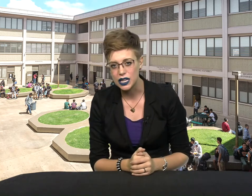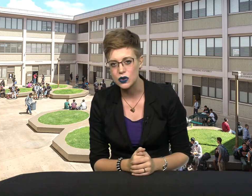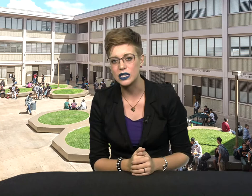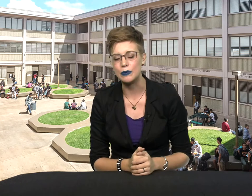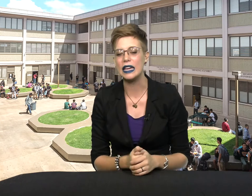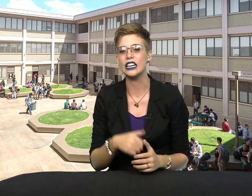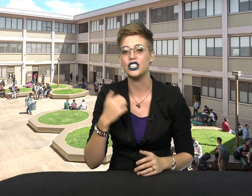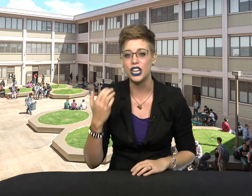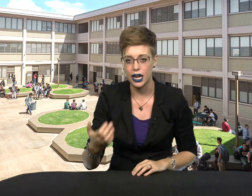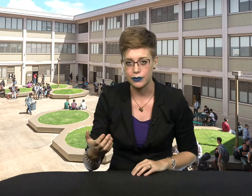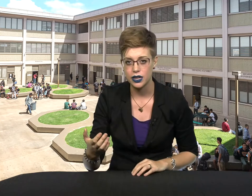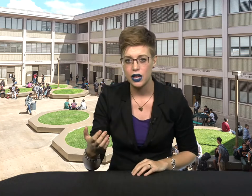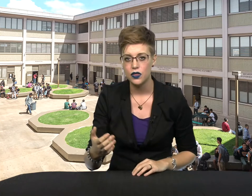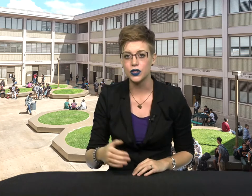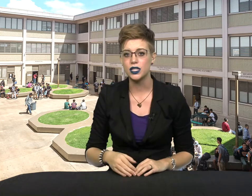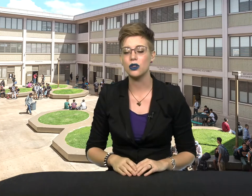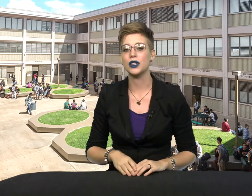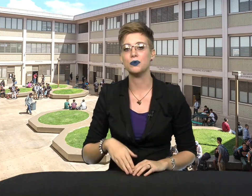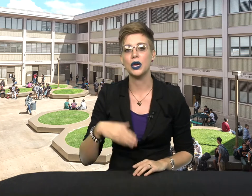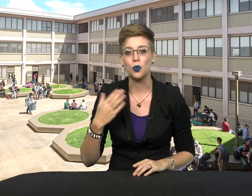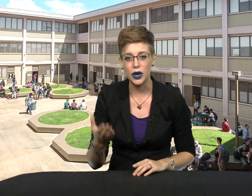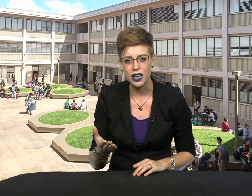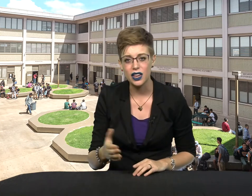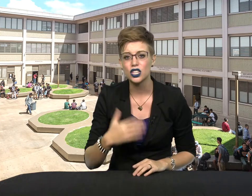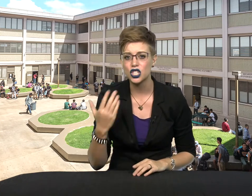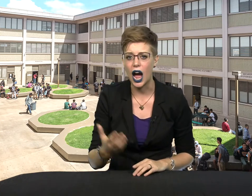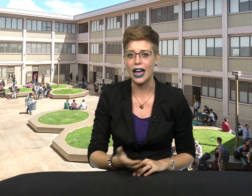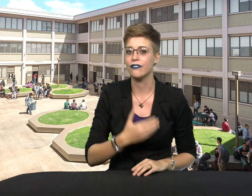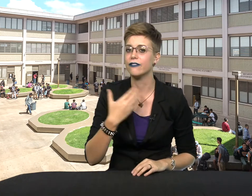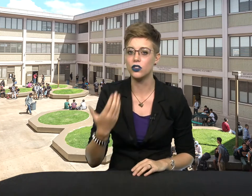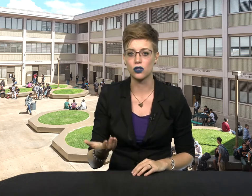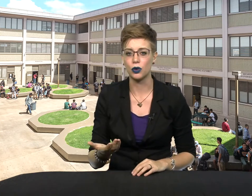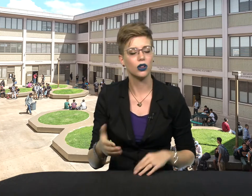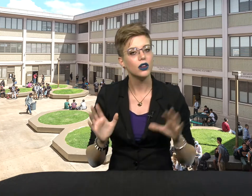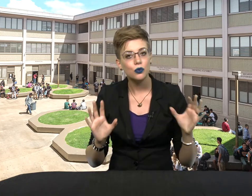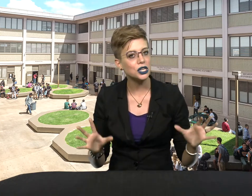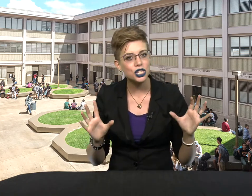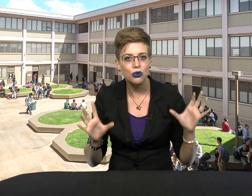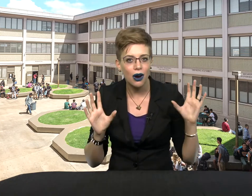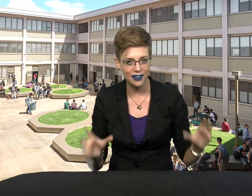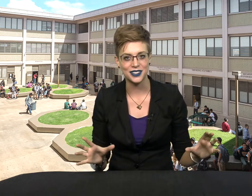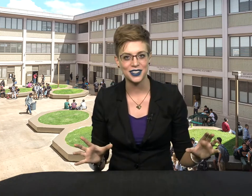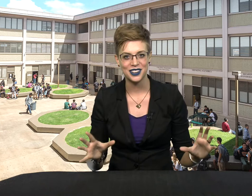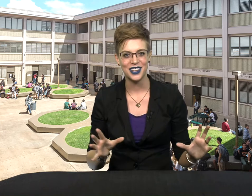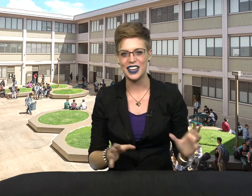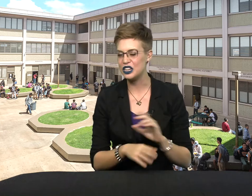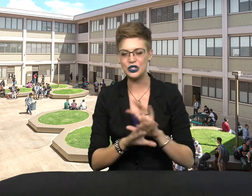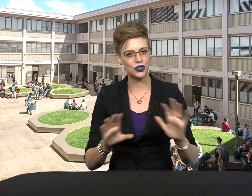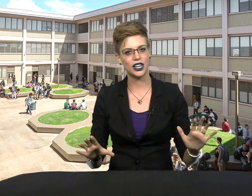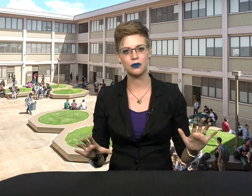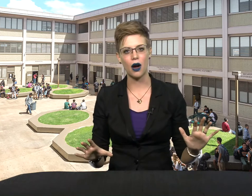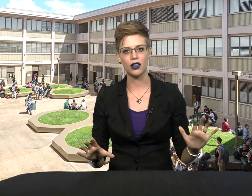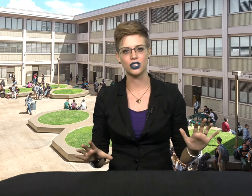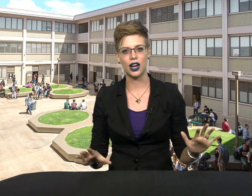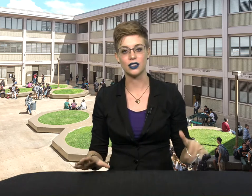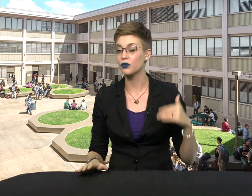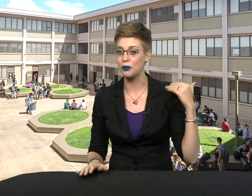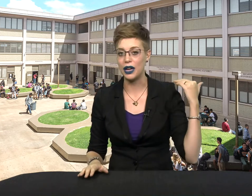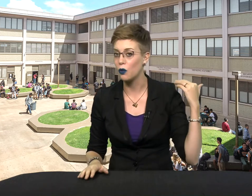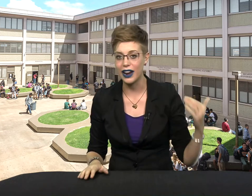you as being ashamed. They'll see you as being weak, shy, vulnerable, which you aren't. And you don't need to apologize for being whatever